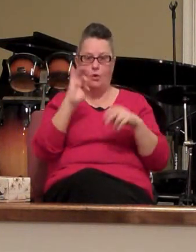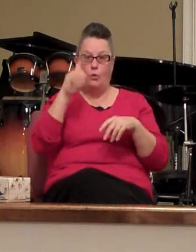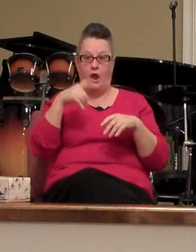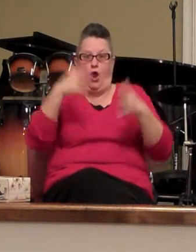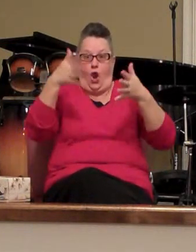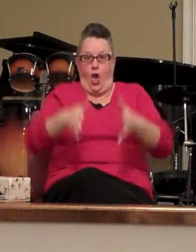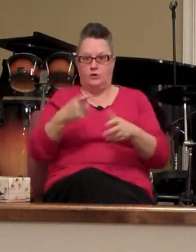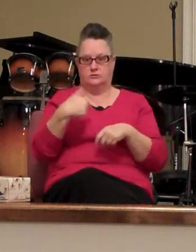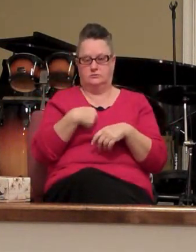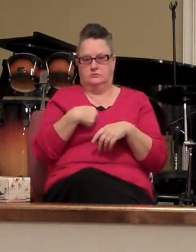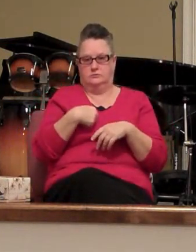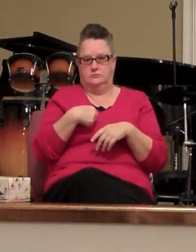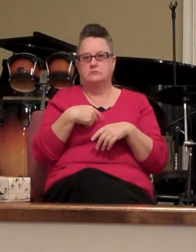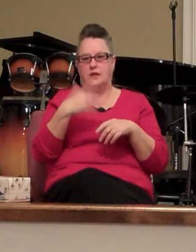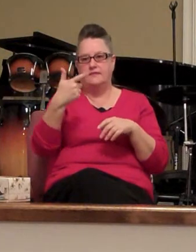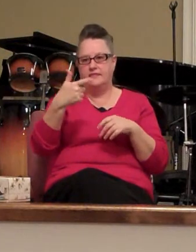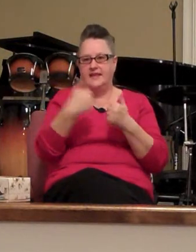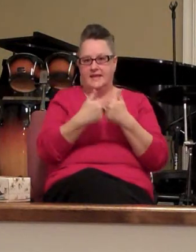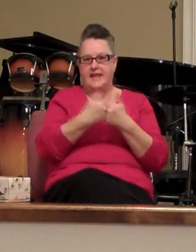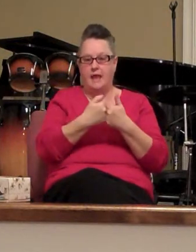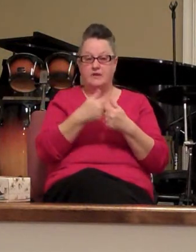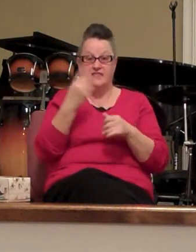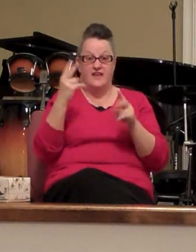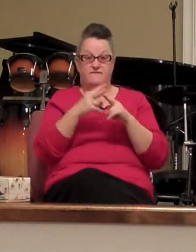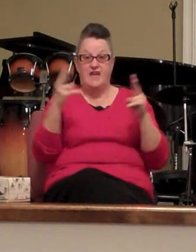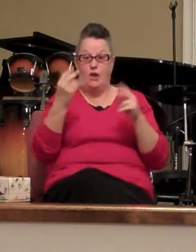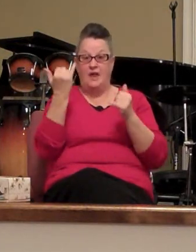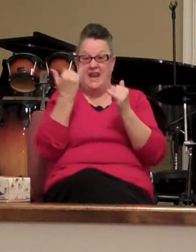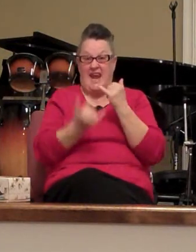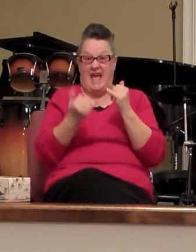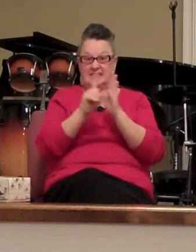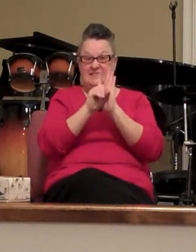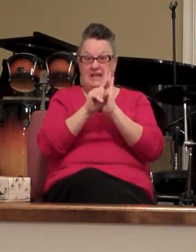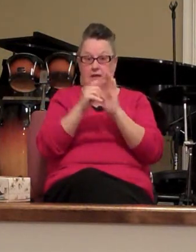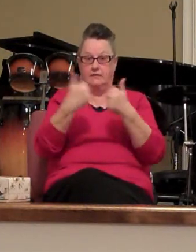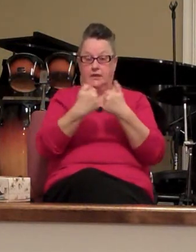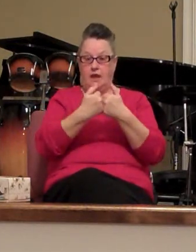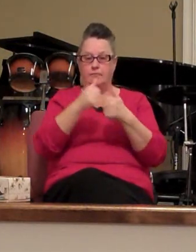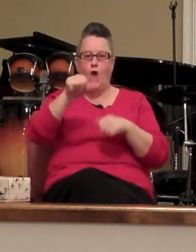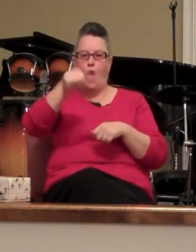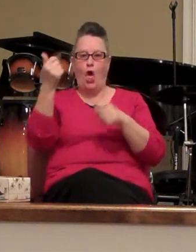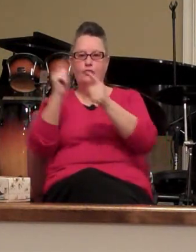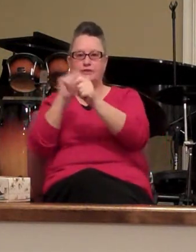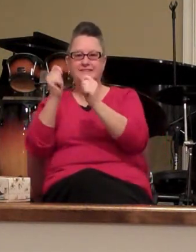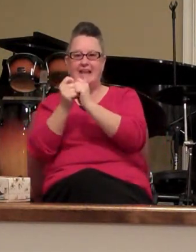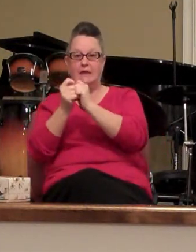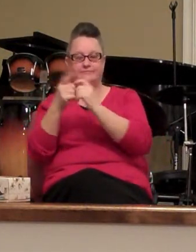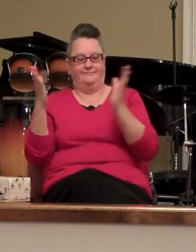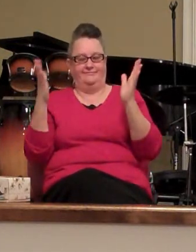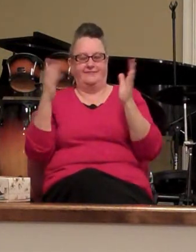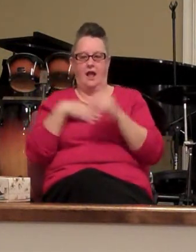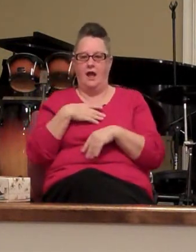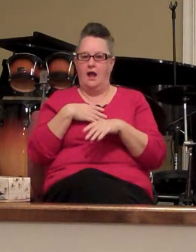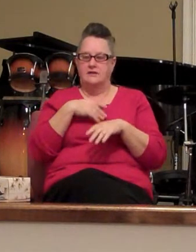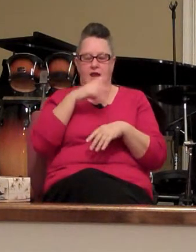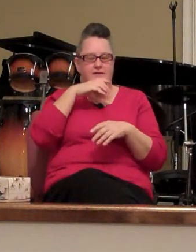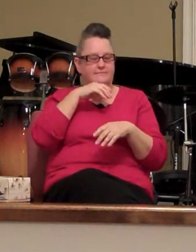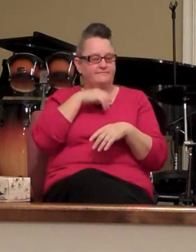the game and in the very last seconds of the game the other team pulls off an unbelievable 50